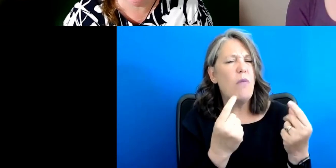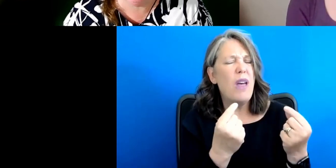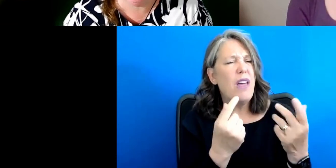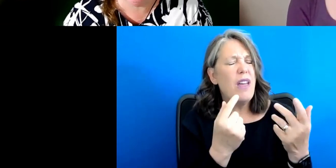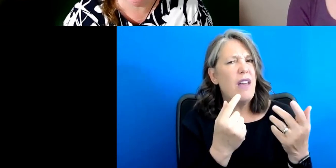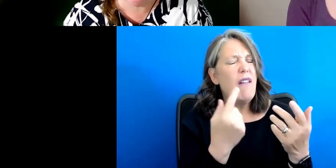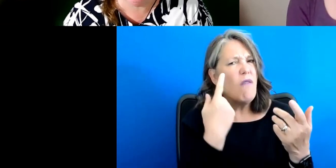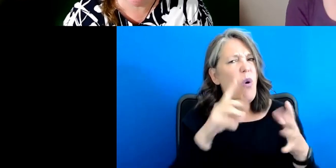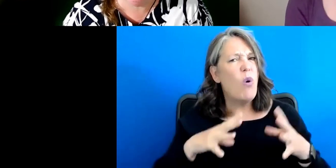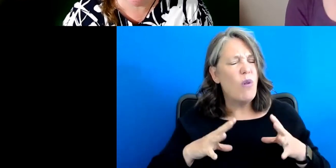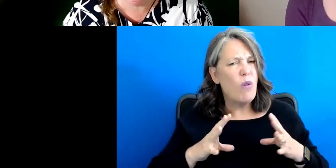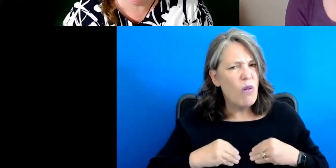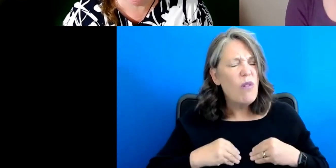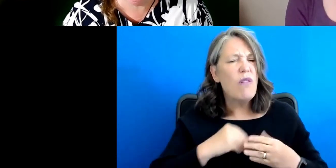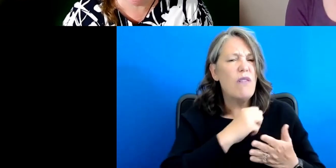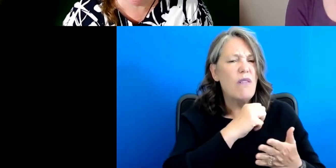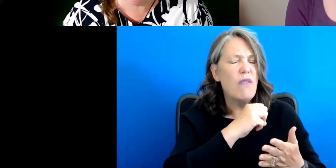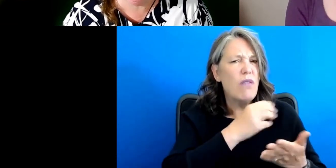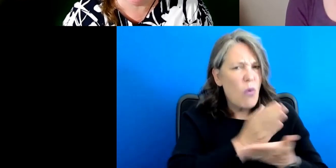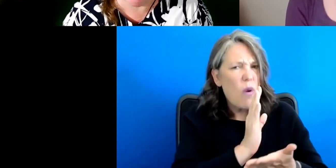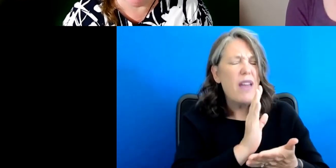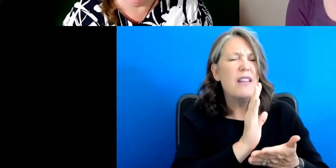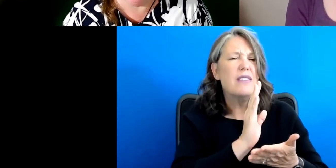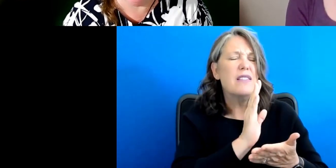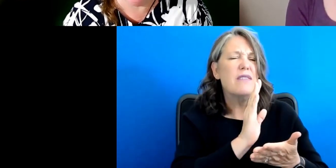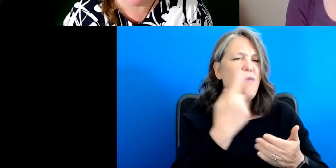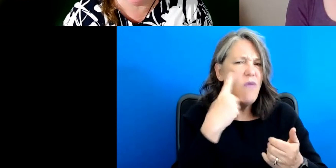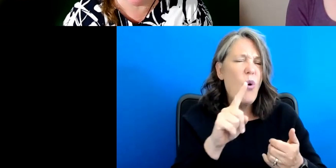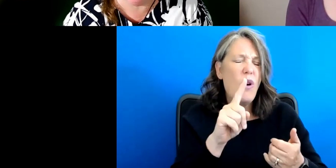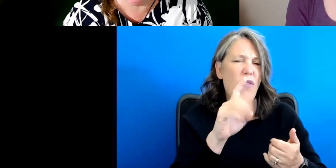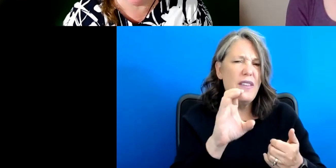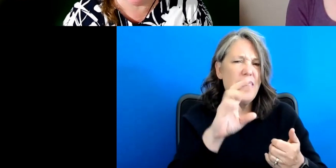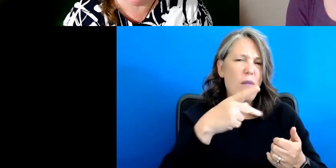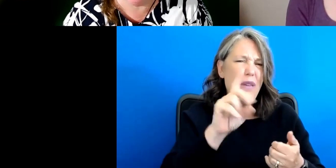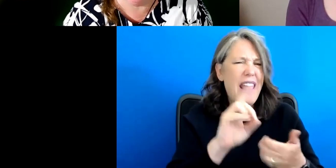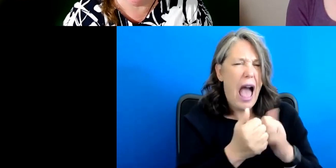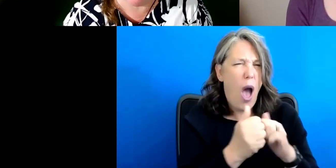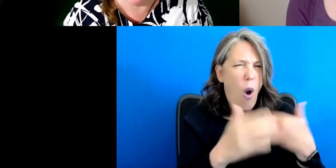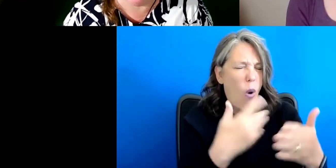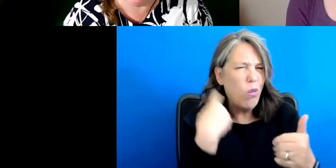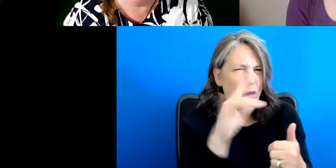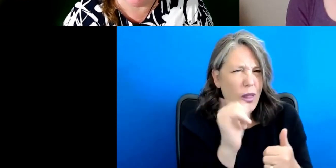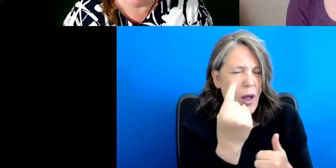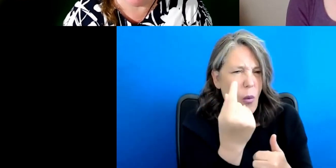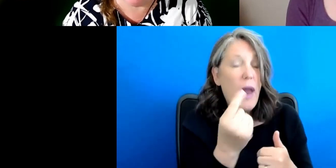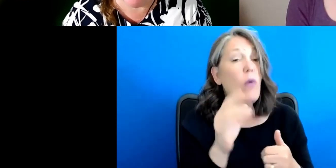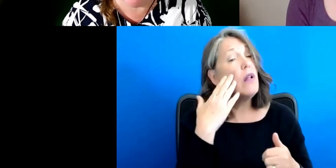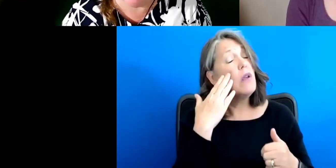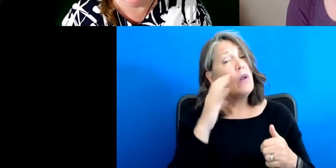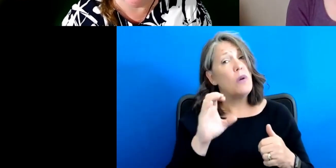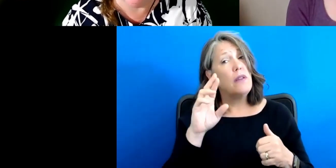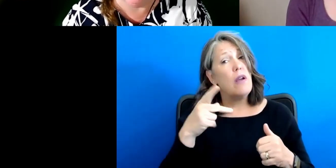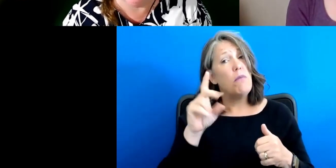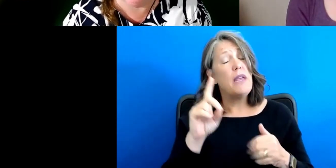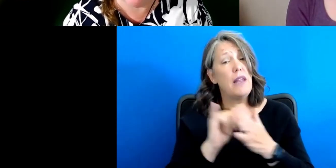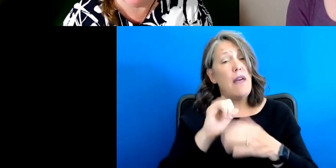Convention on the Rights of the CRPD? Um, so the, you know, that the CRPD was created